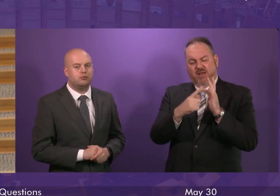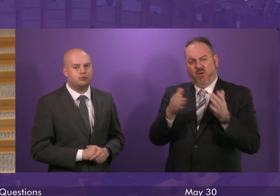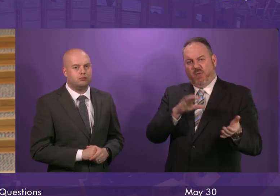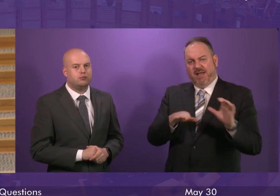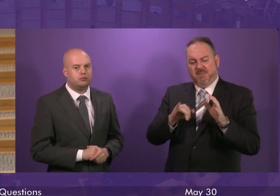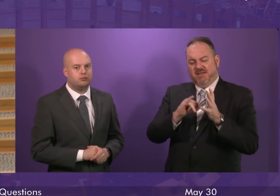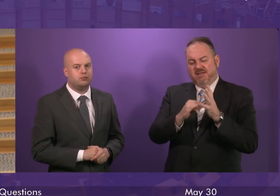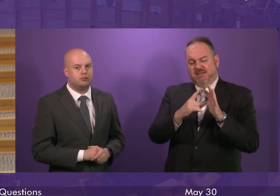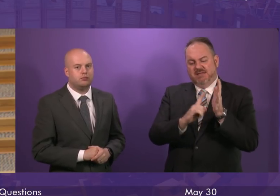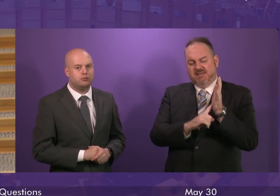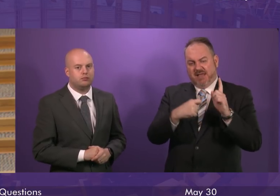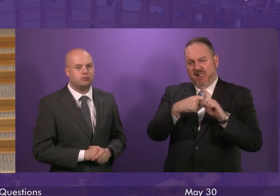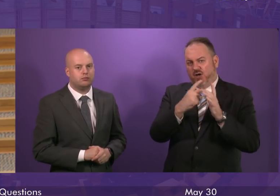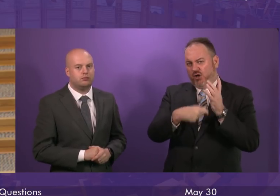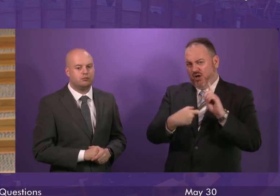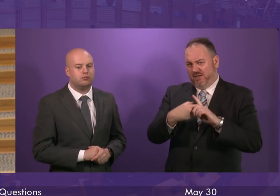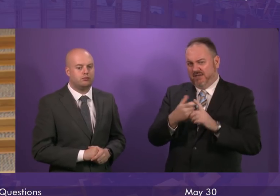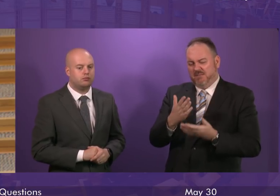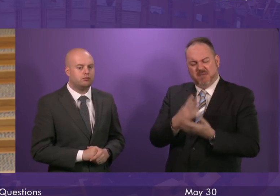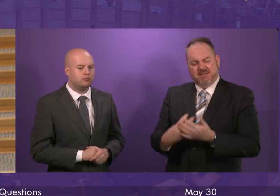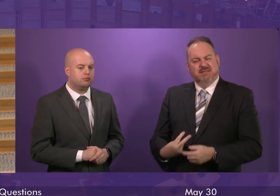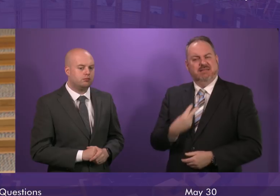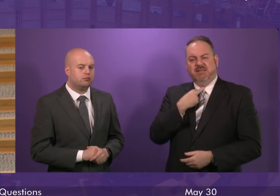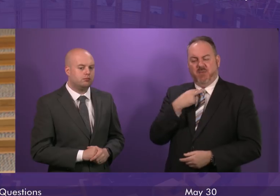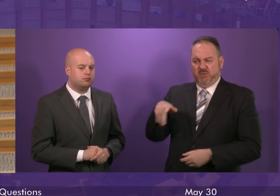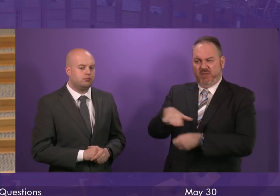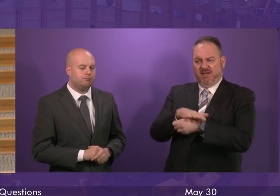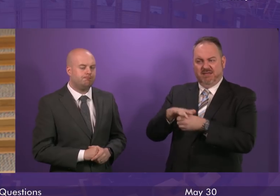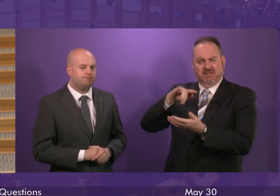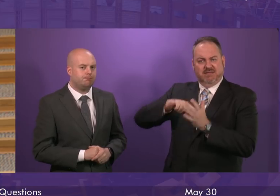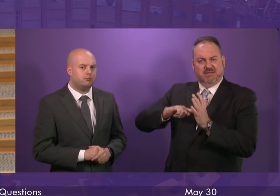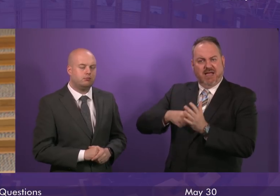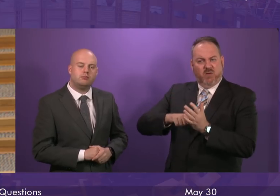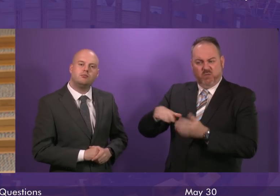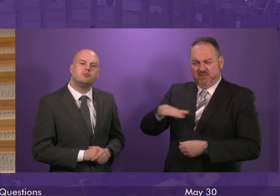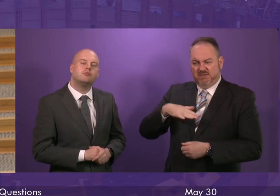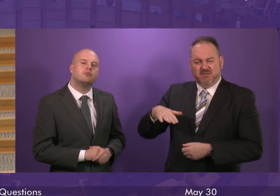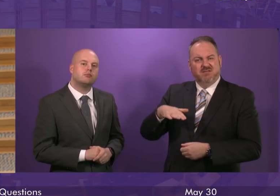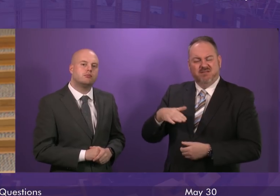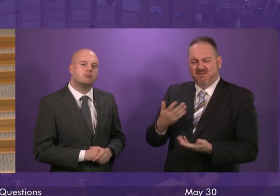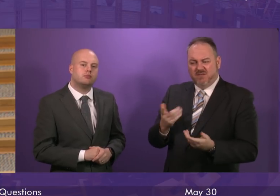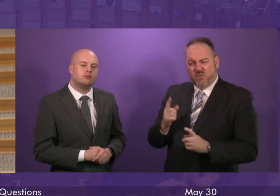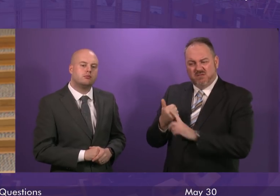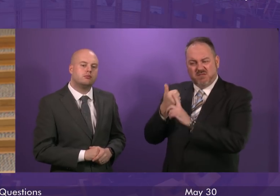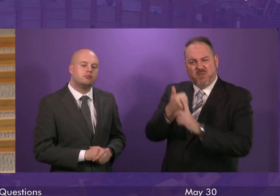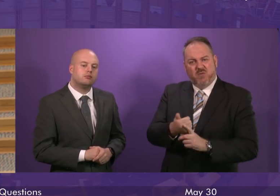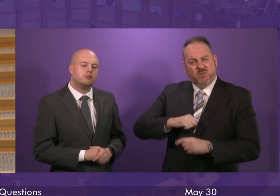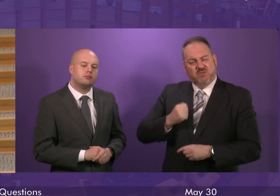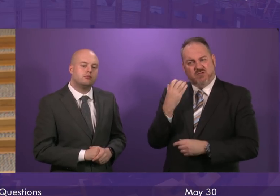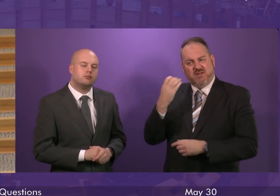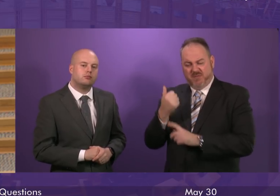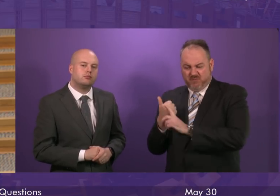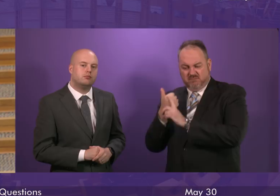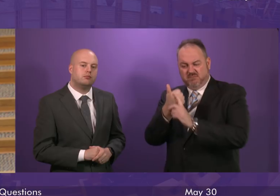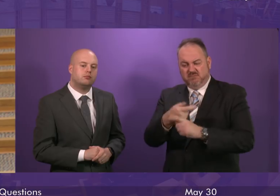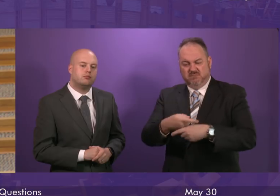big blow to the town. I would like to ask the First Minister what support the Scottish Government will